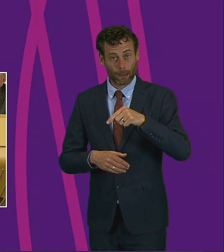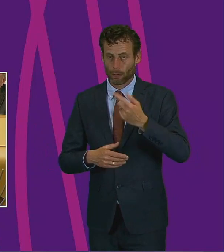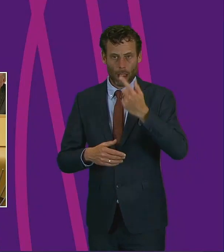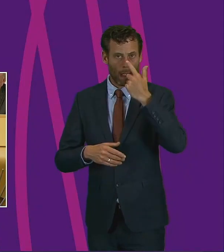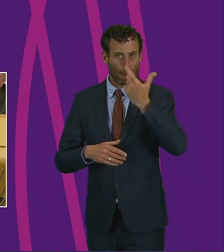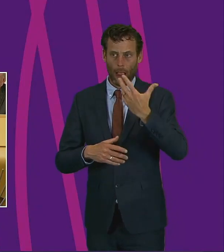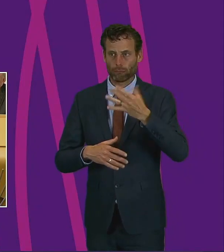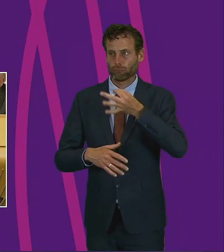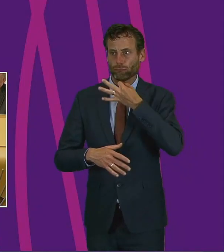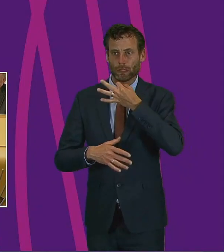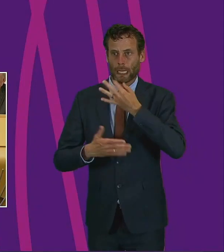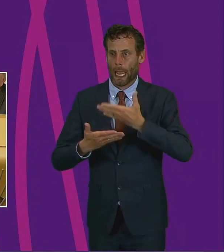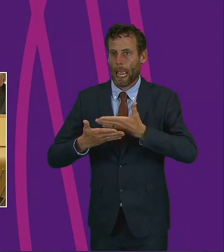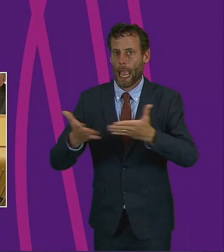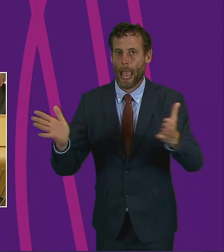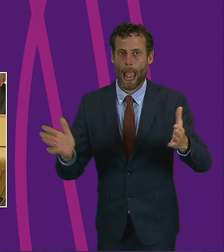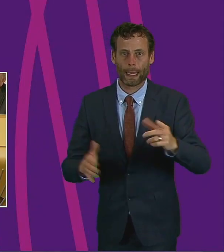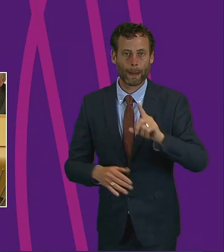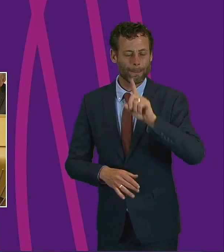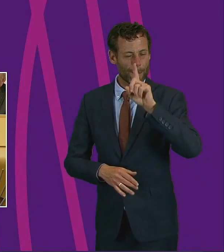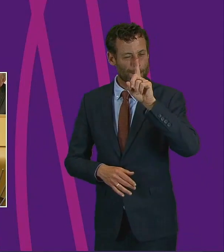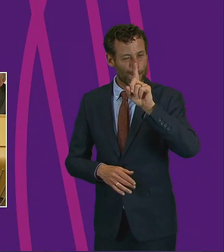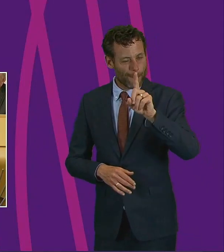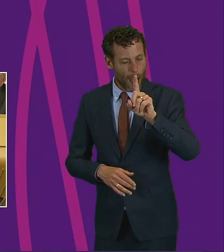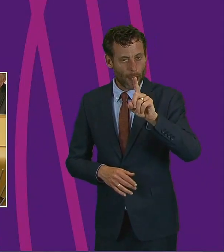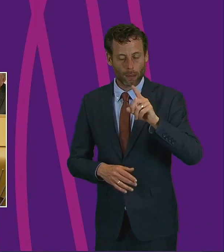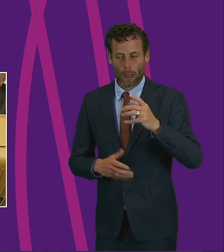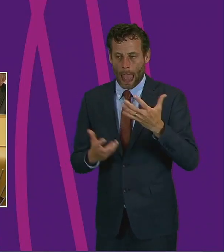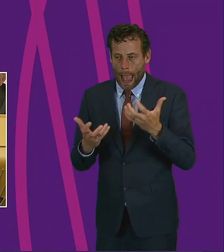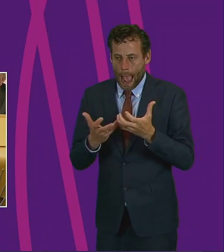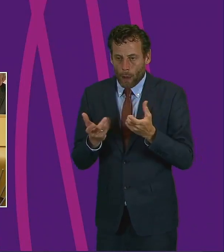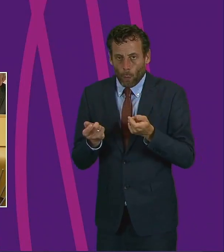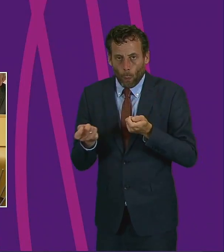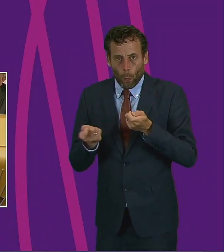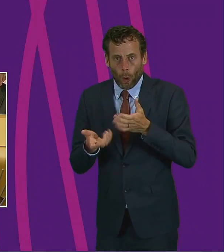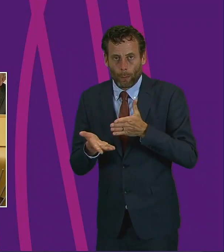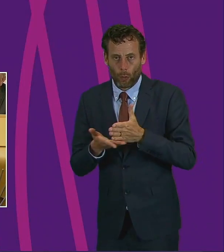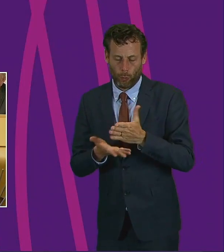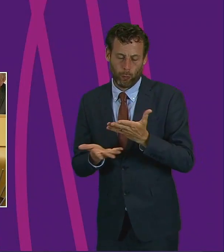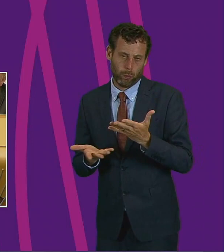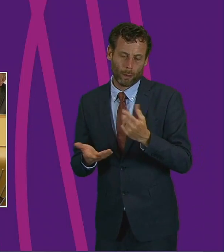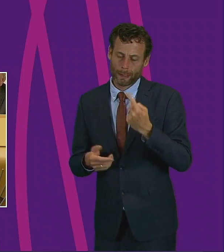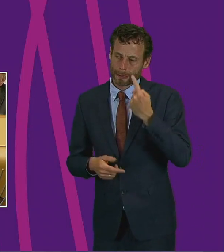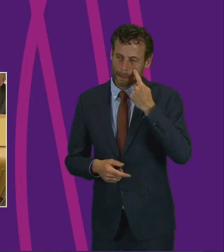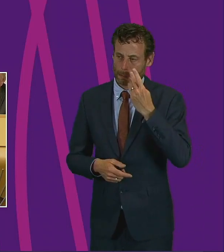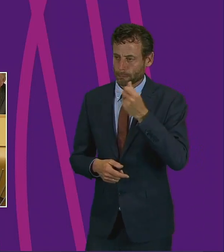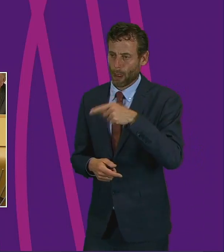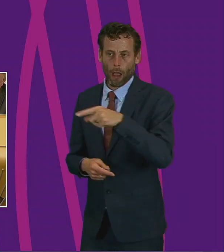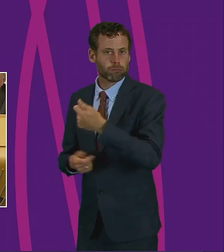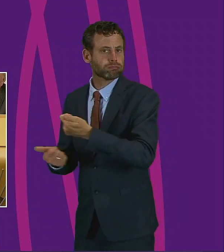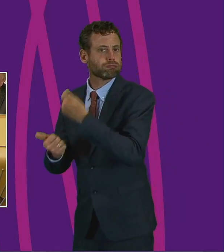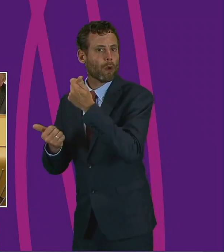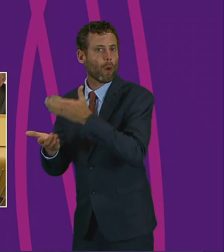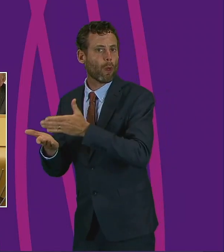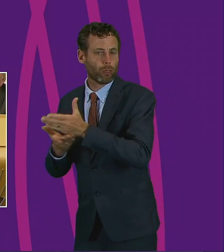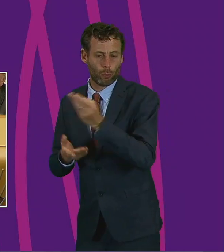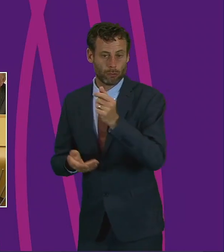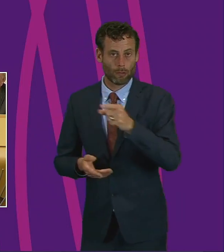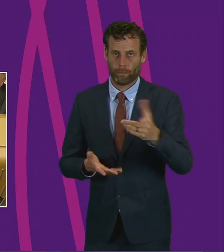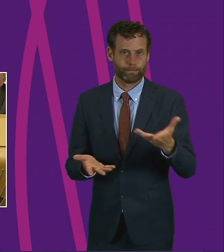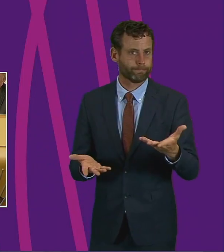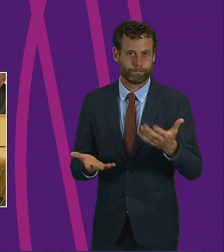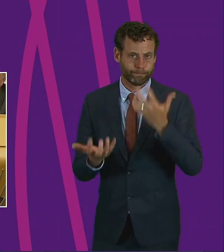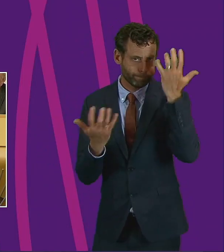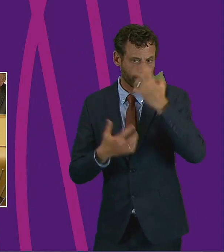harms caused by the pandemic have not been felt equally. Certain communities have been more badly impacted than others, both in health and economic